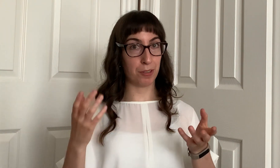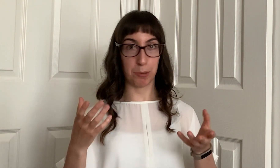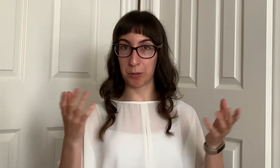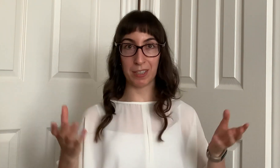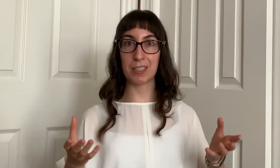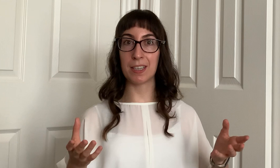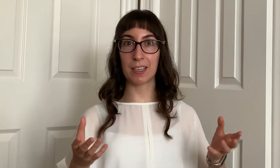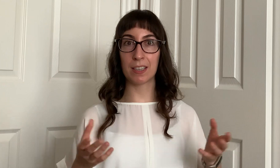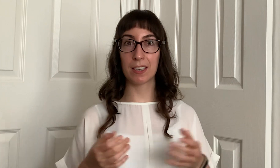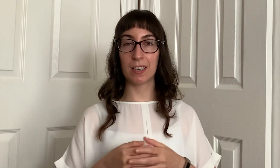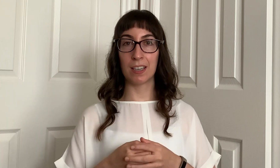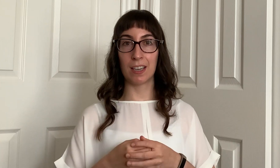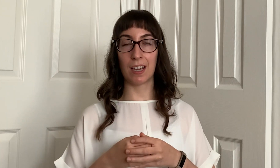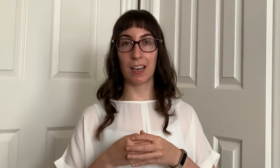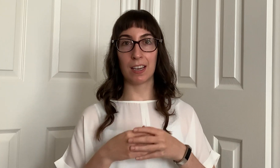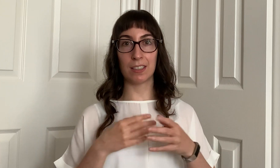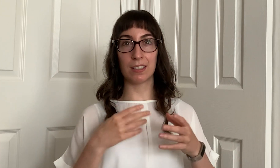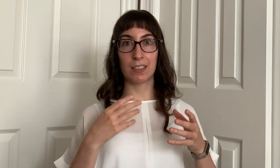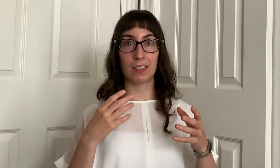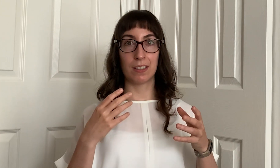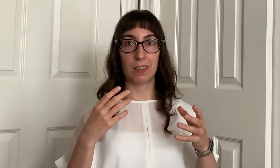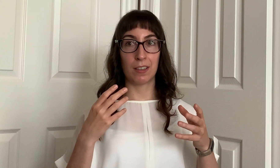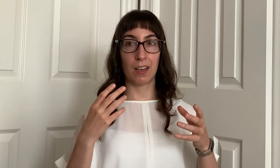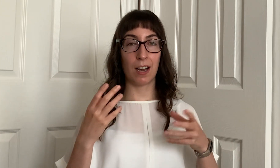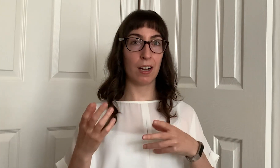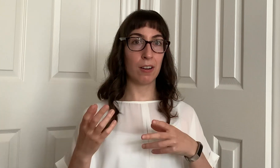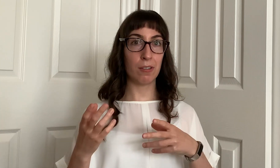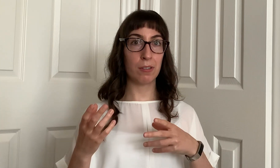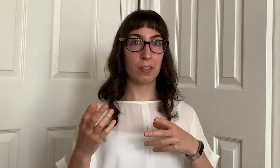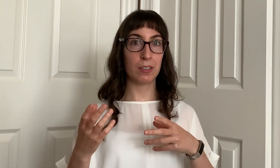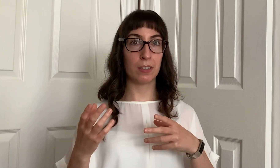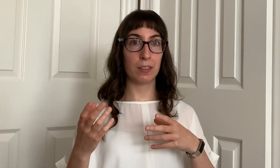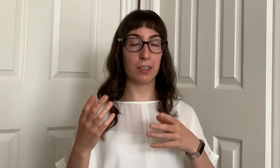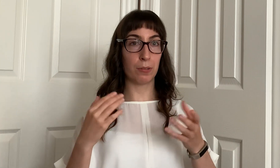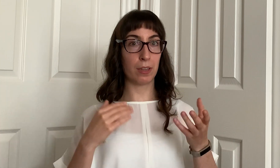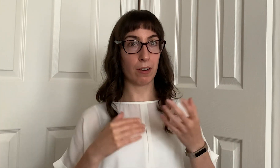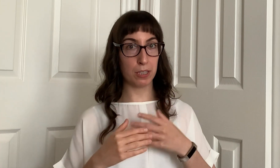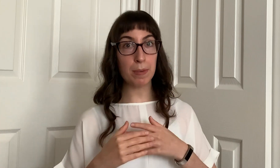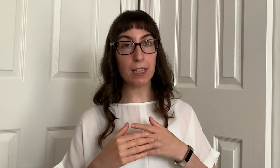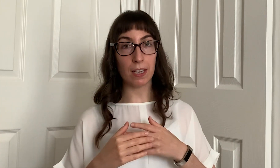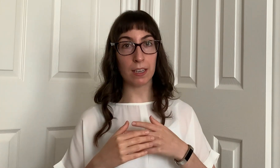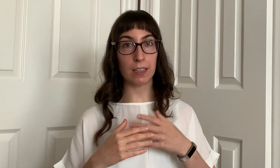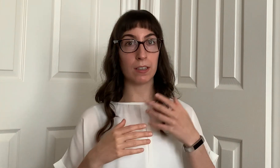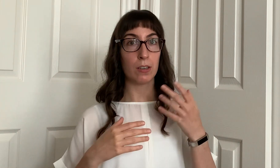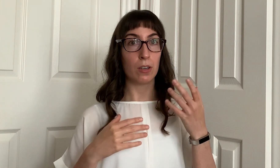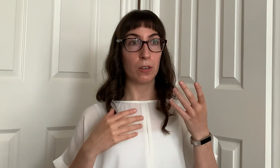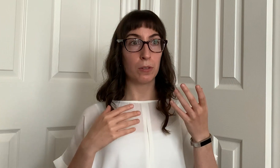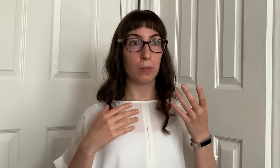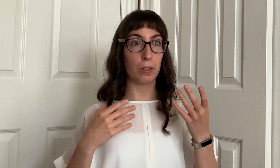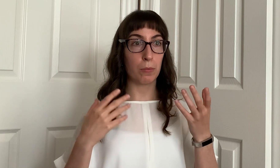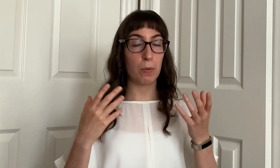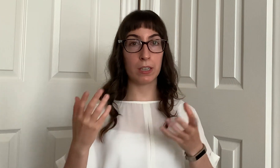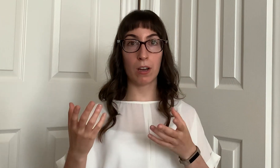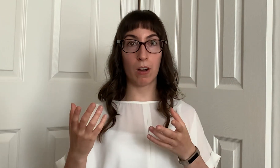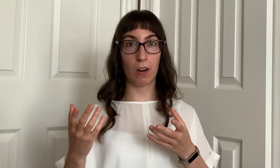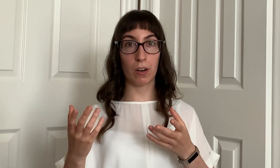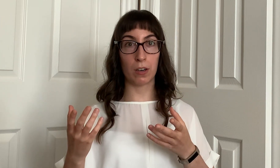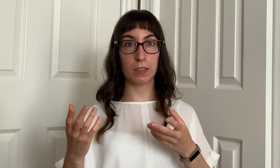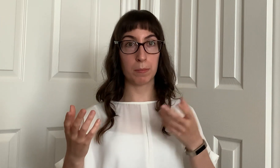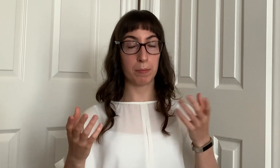social listening and how you know they are speaking and you know what are some